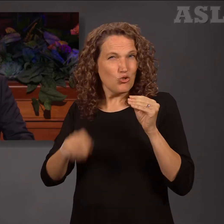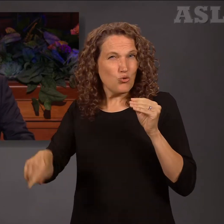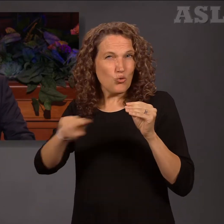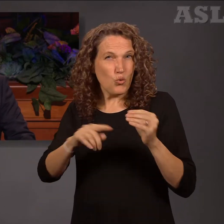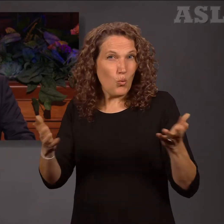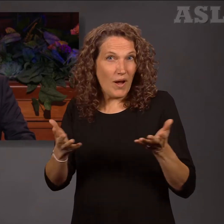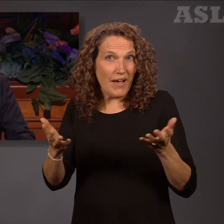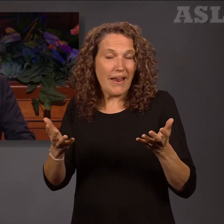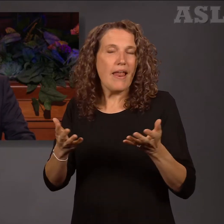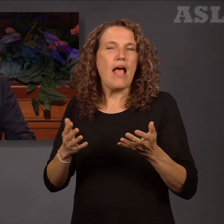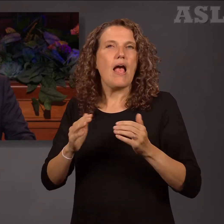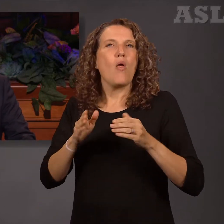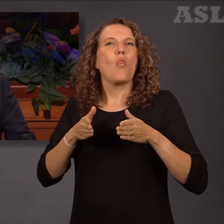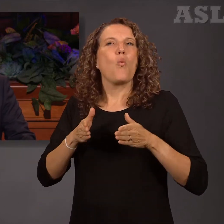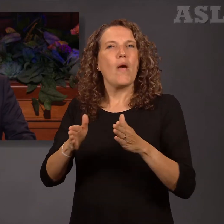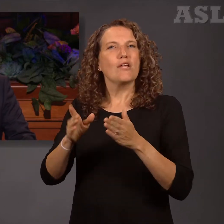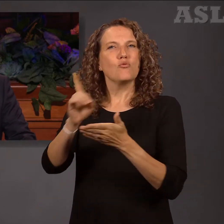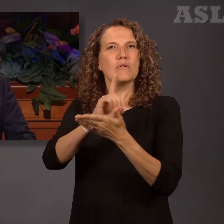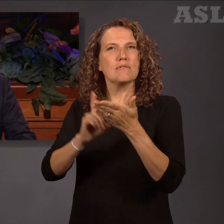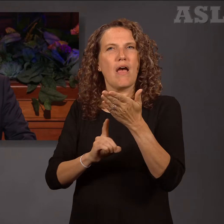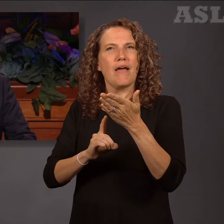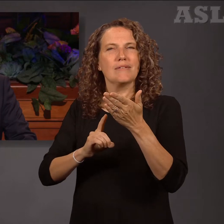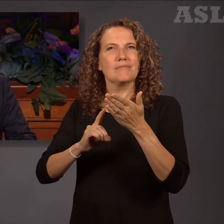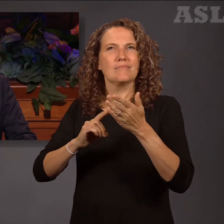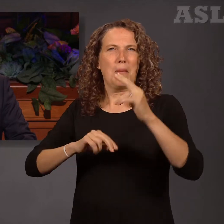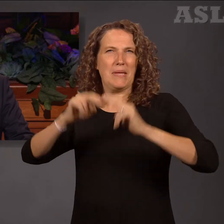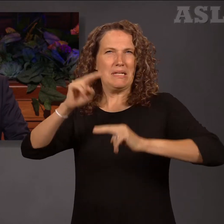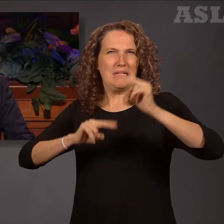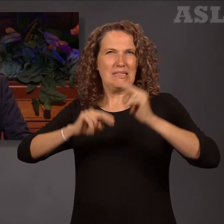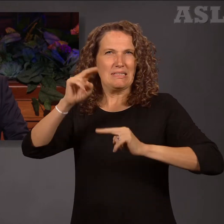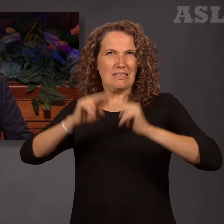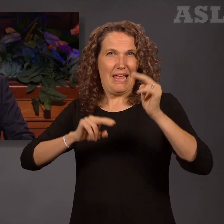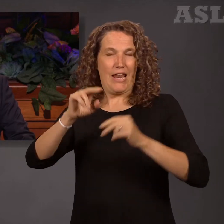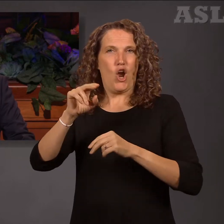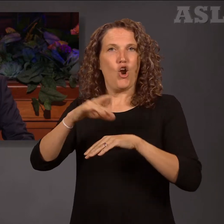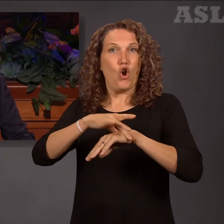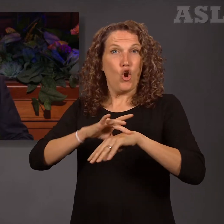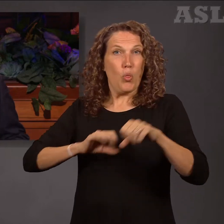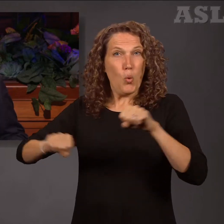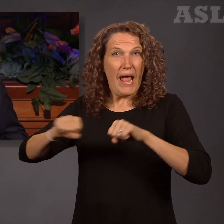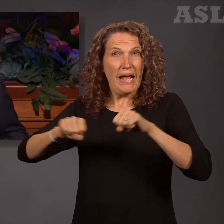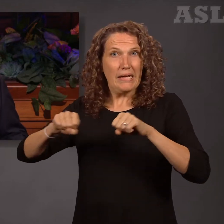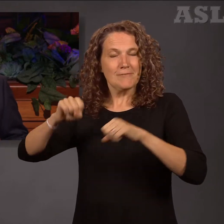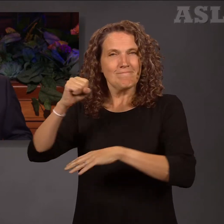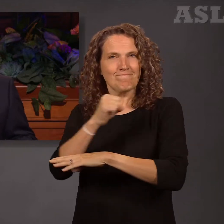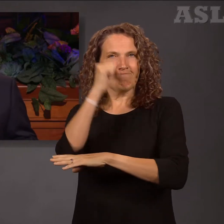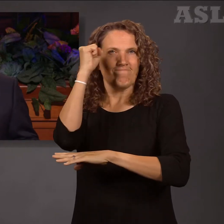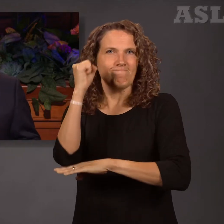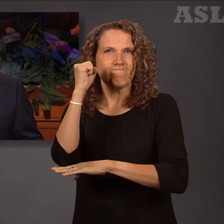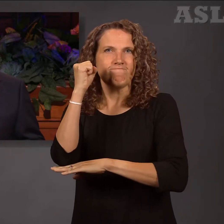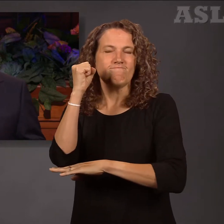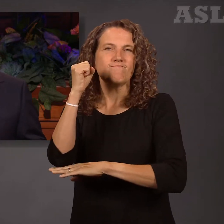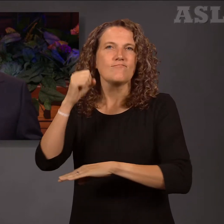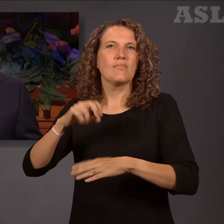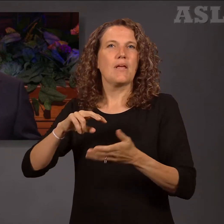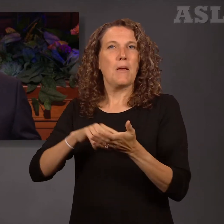design structures that are seismic resistant, a structure that can resist the forces coming from an earthquake